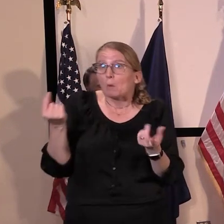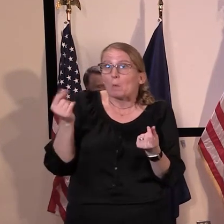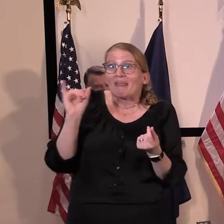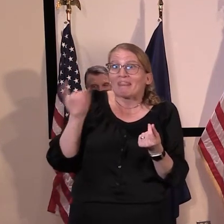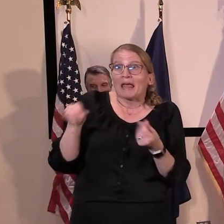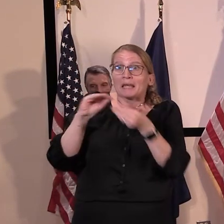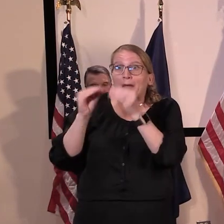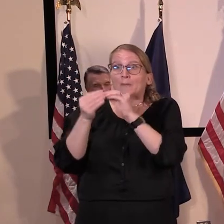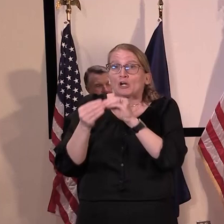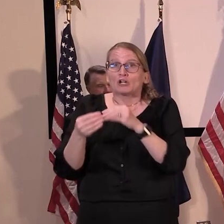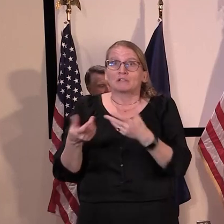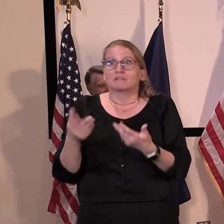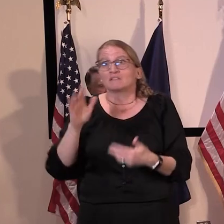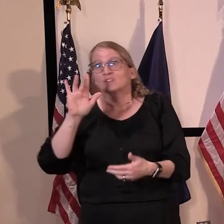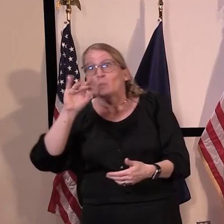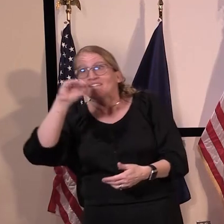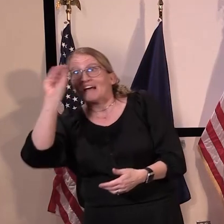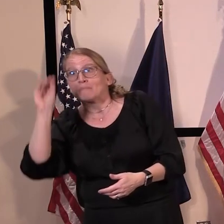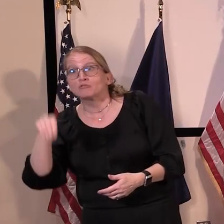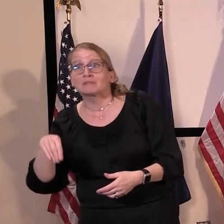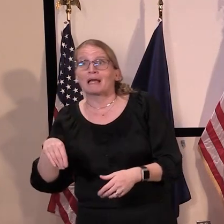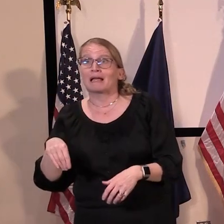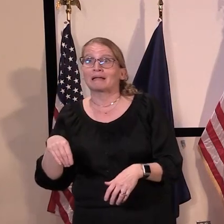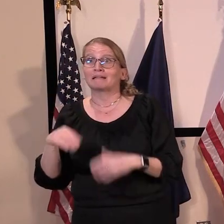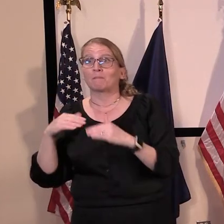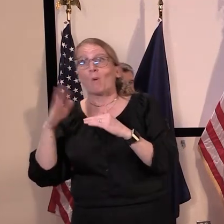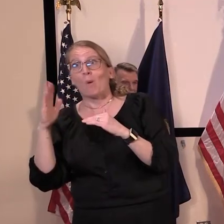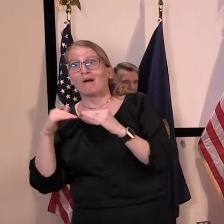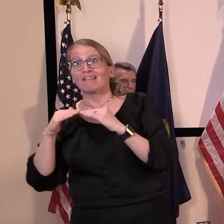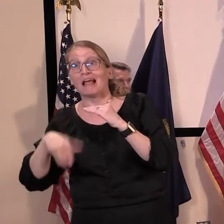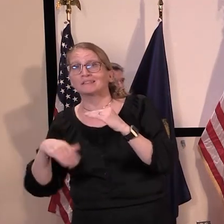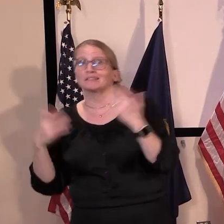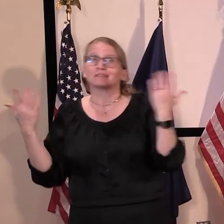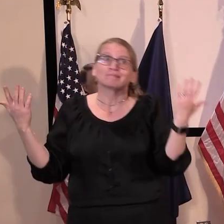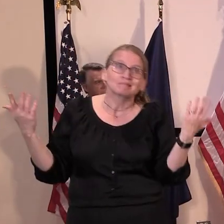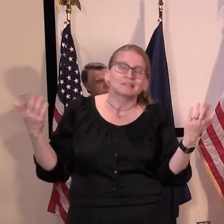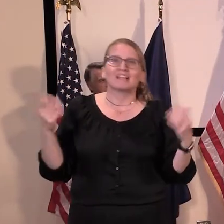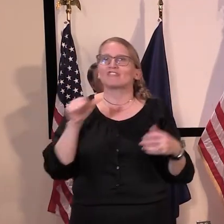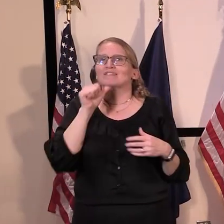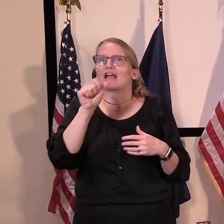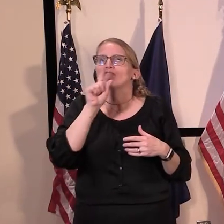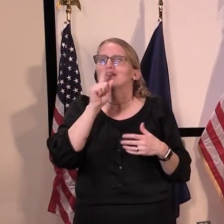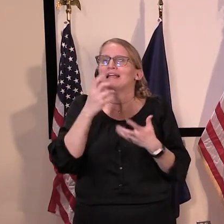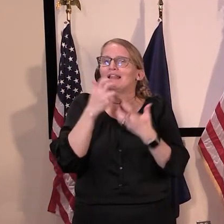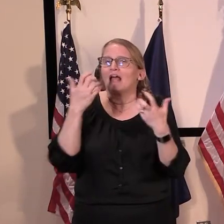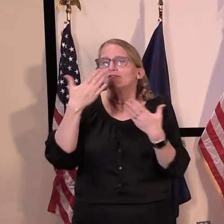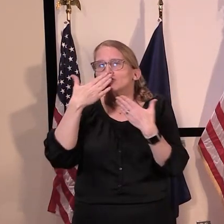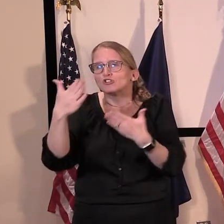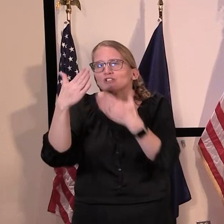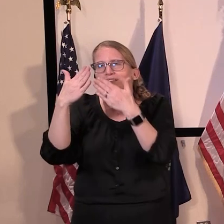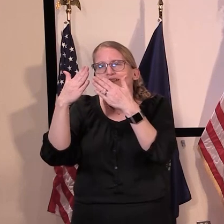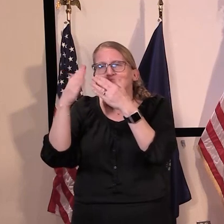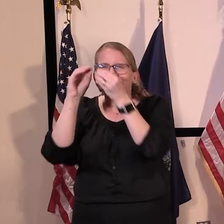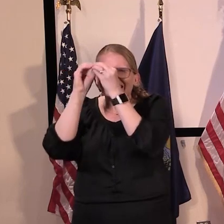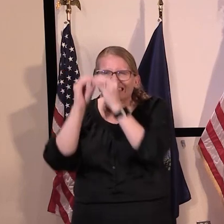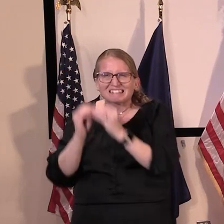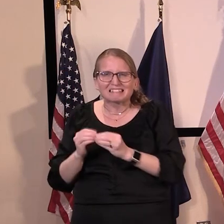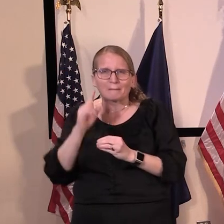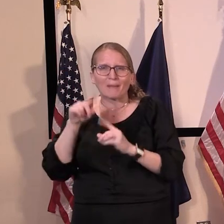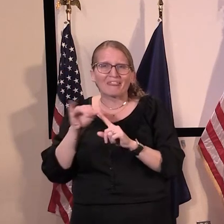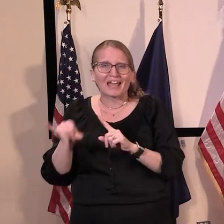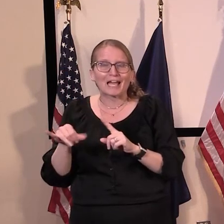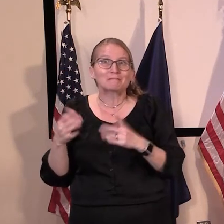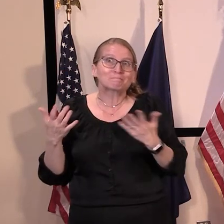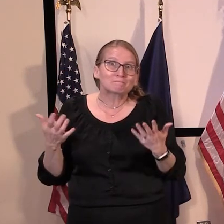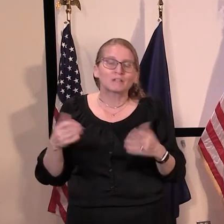25%. It could be less, could be more. There's not great scientific, uh, definitiveness on that point. Uh, but you can assume